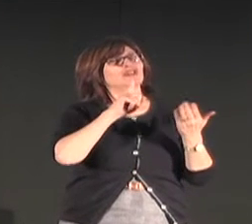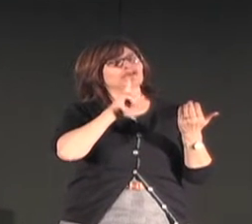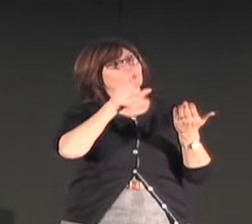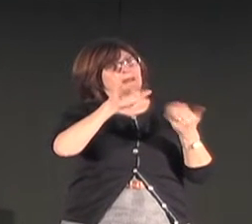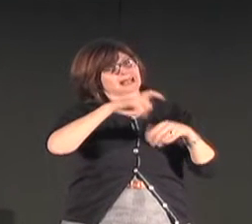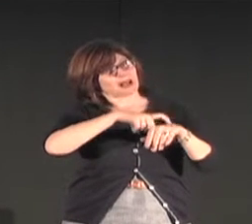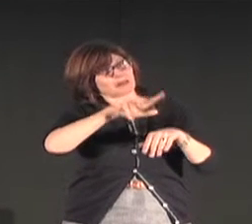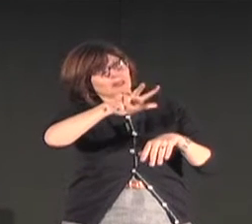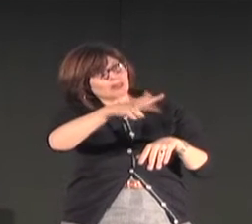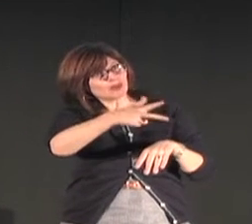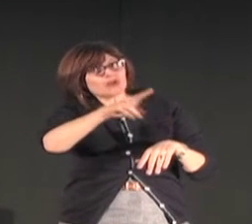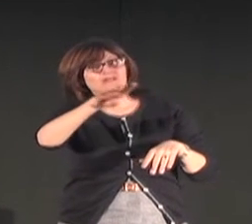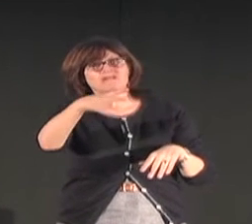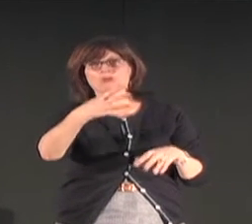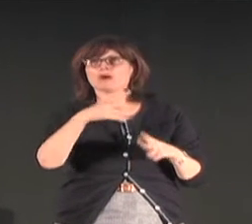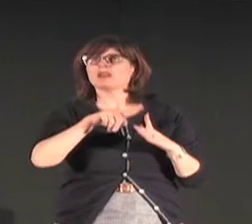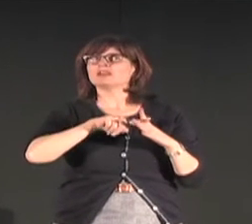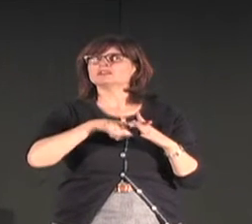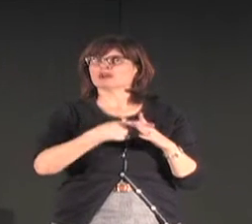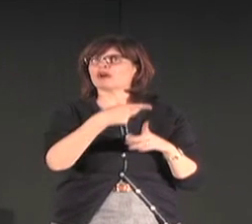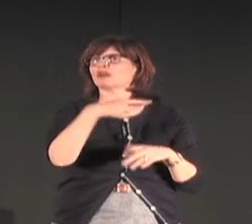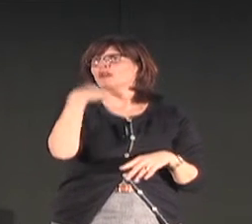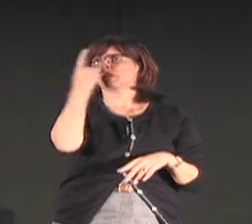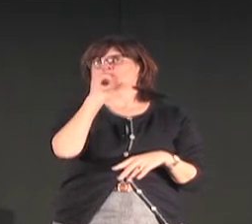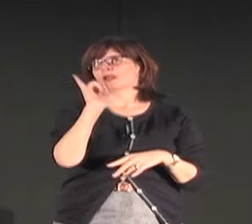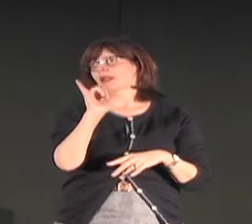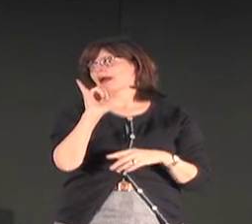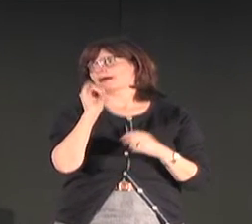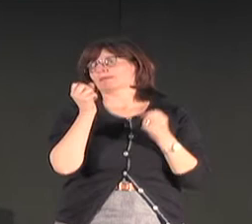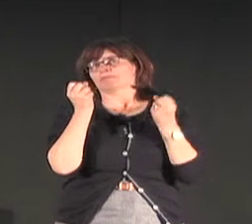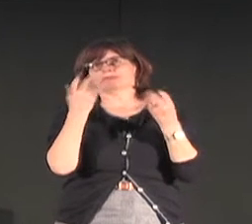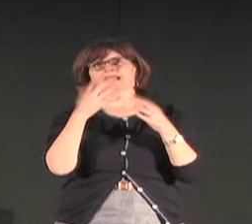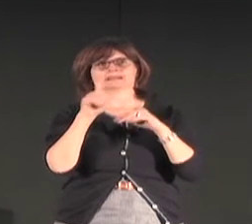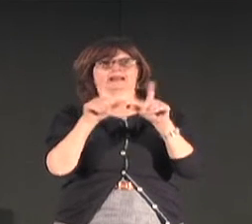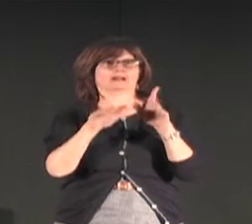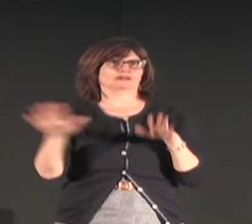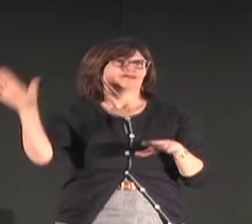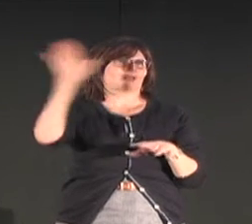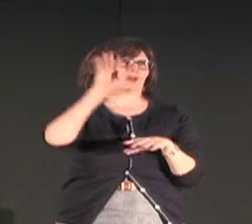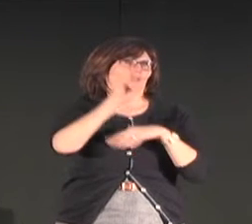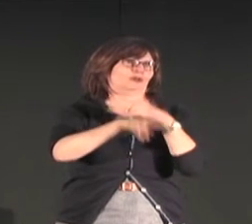emerged more in the second generation and and more is more expanded in the third generation